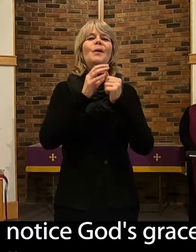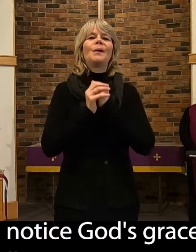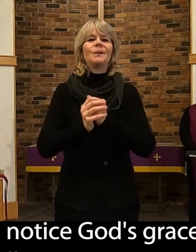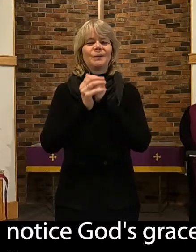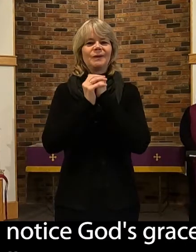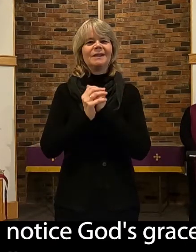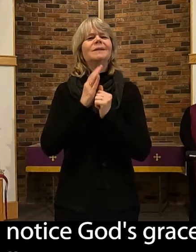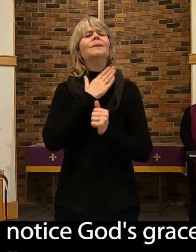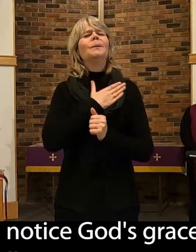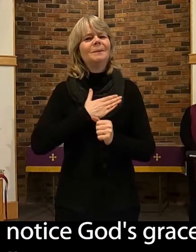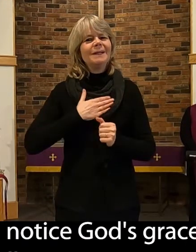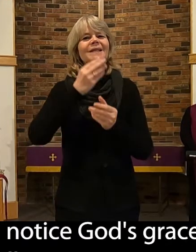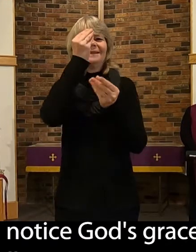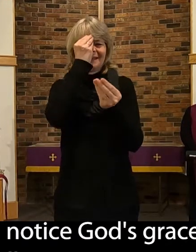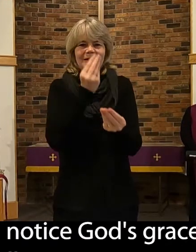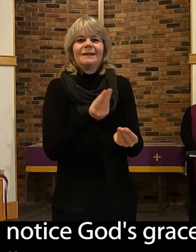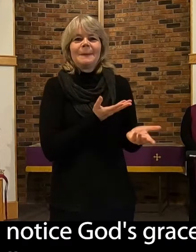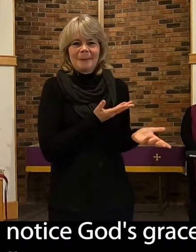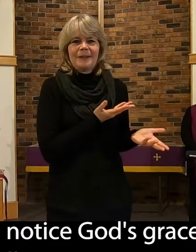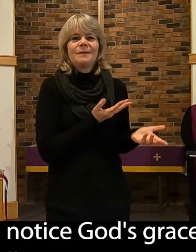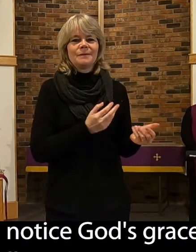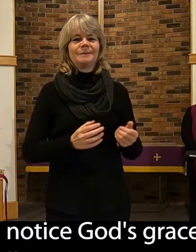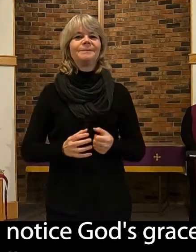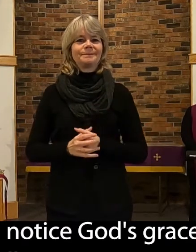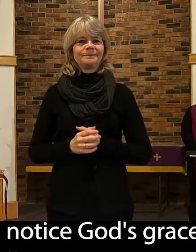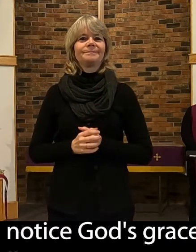I saw... Bye. Bye. Bye. Bye. Thank you.